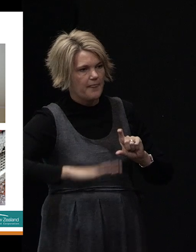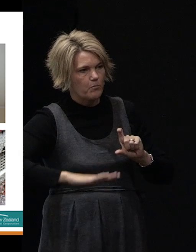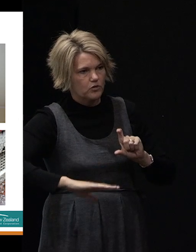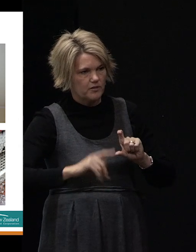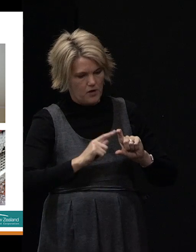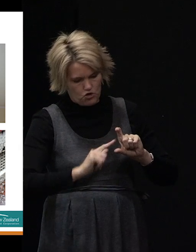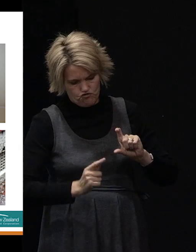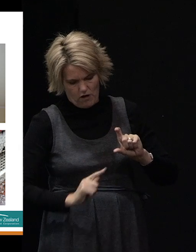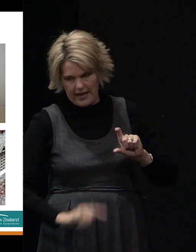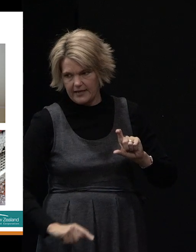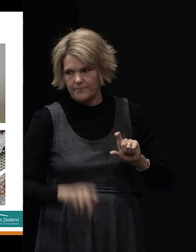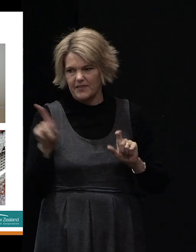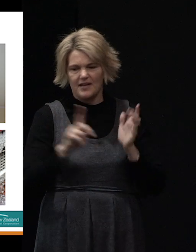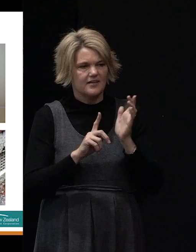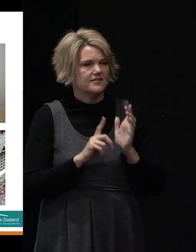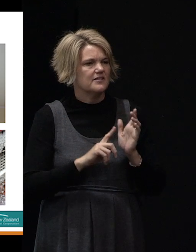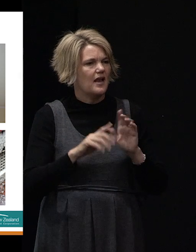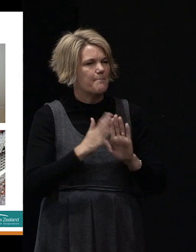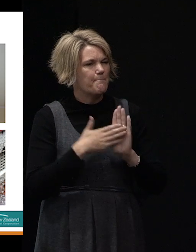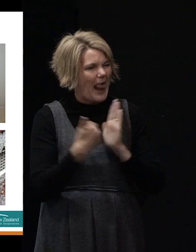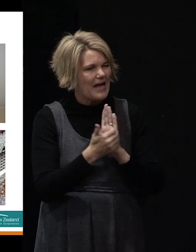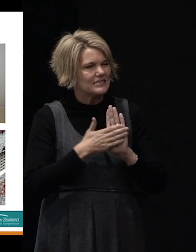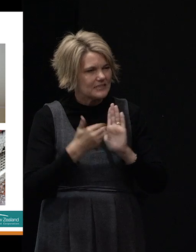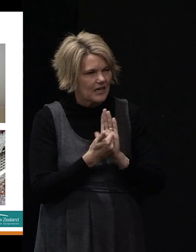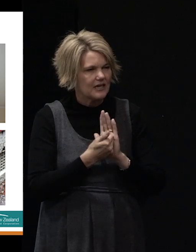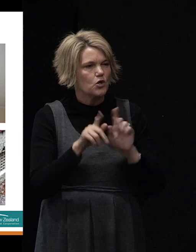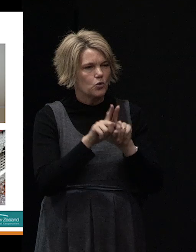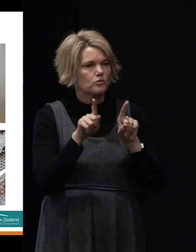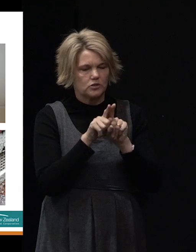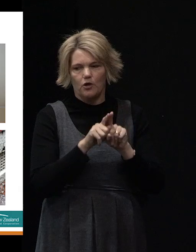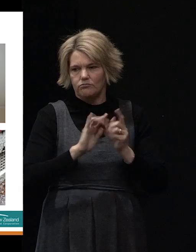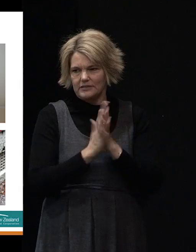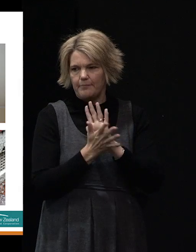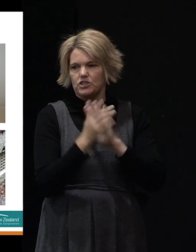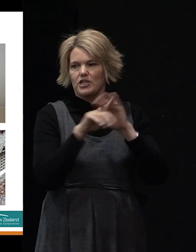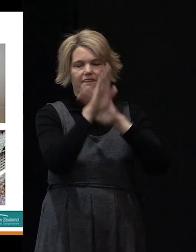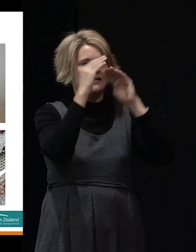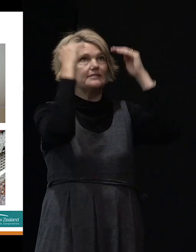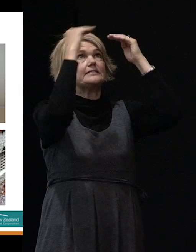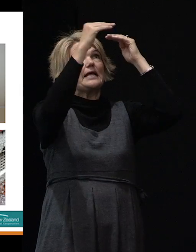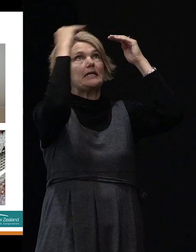being lath and plaster as few areas within the ceilings in the buildings have dropped off as well.